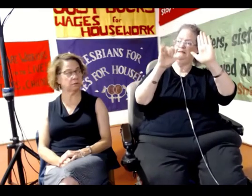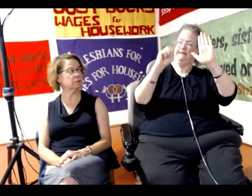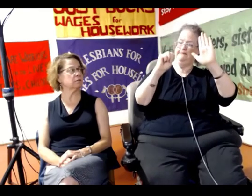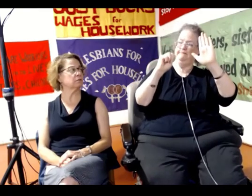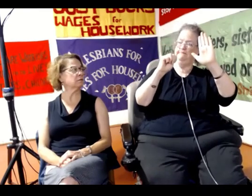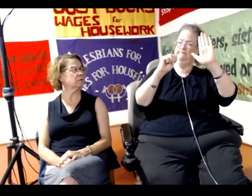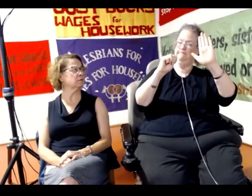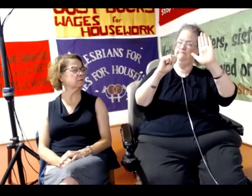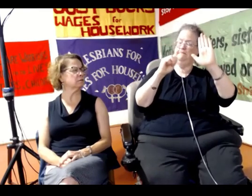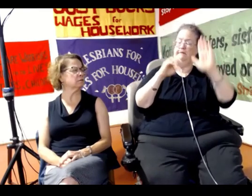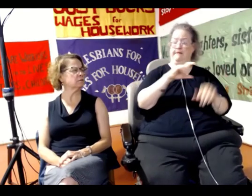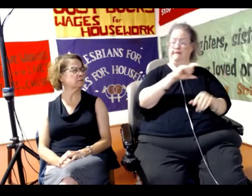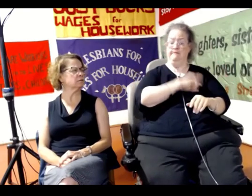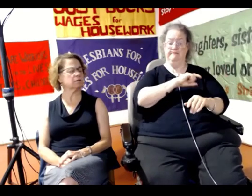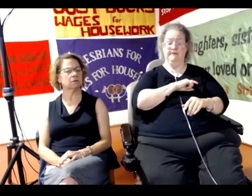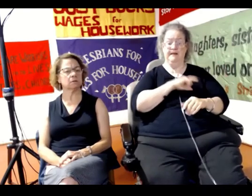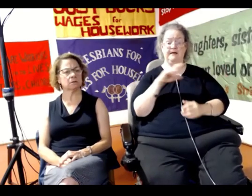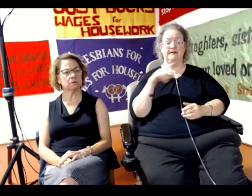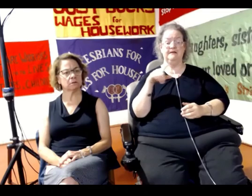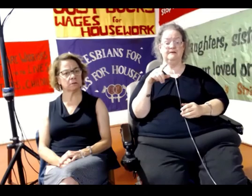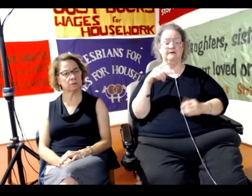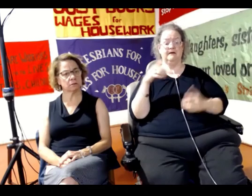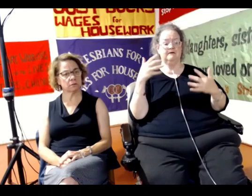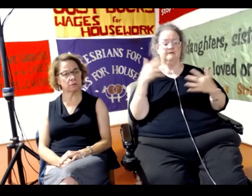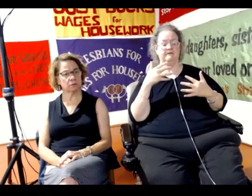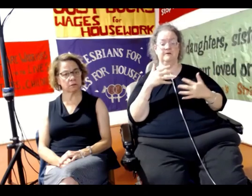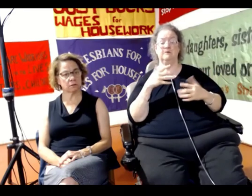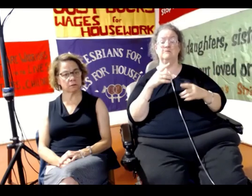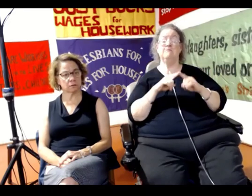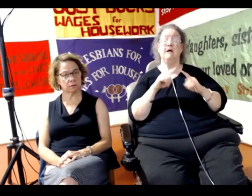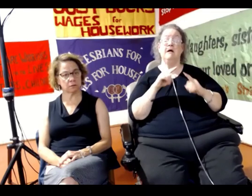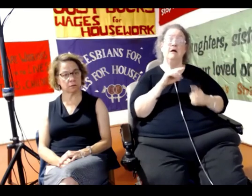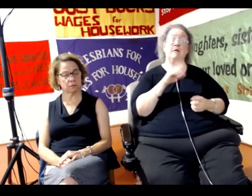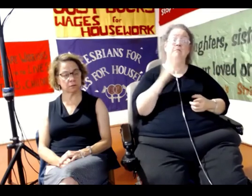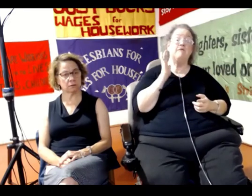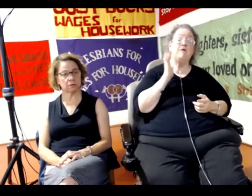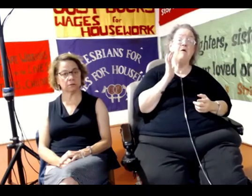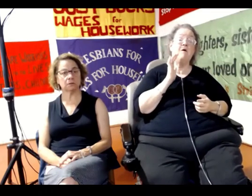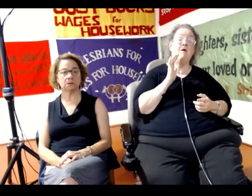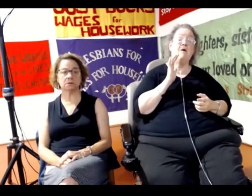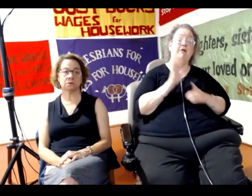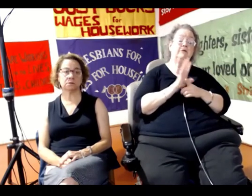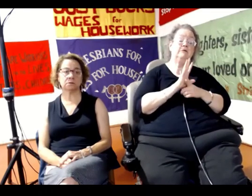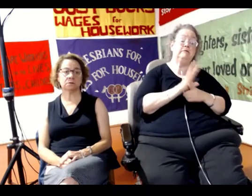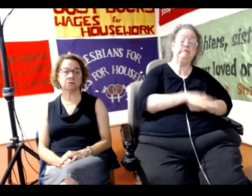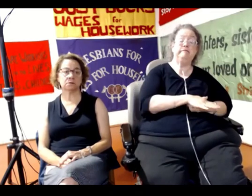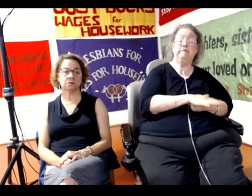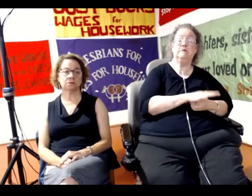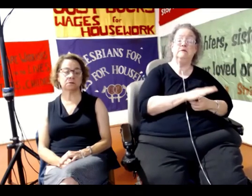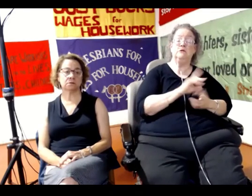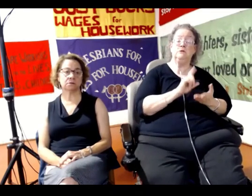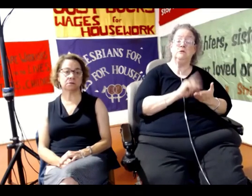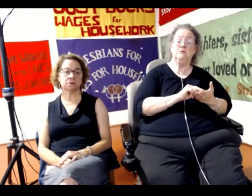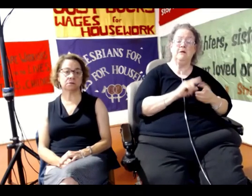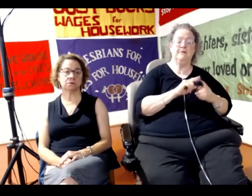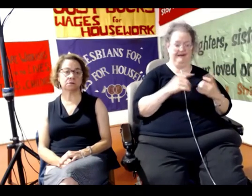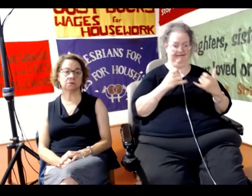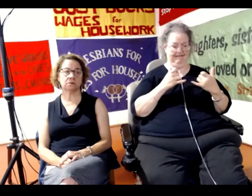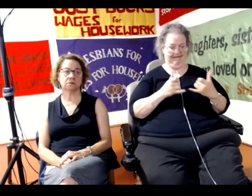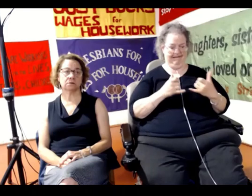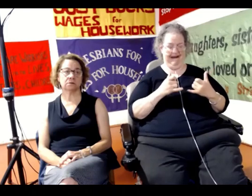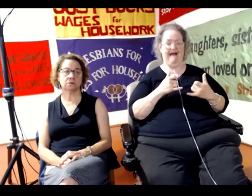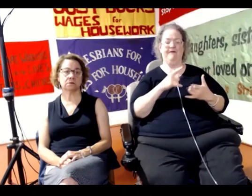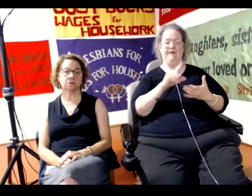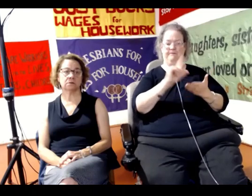The media used to balk at it when we spoke about it, and they wouldn't print it. But not now. They print the public outrage.